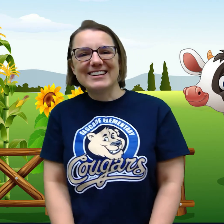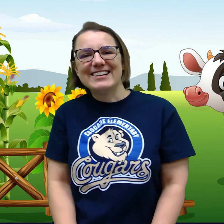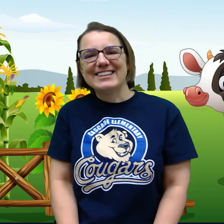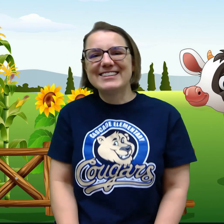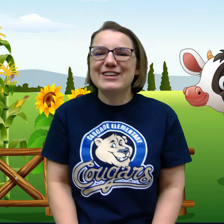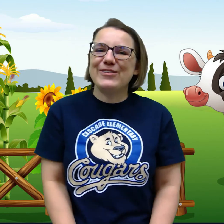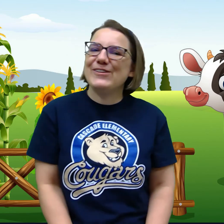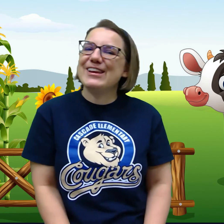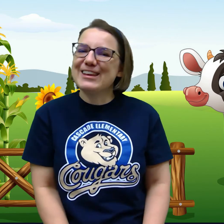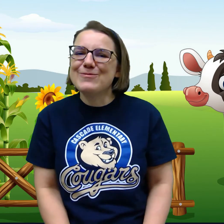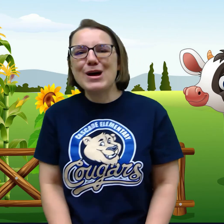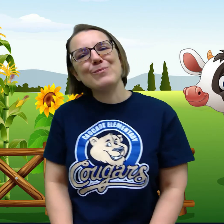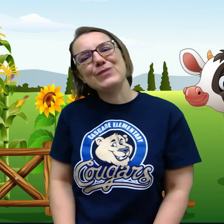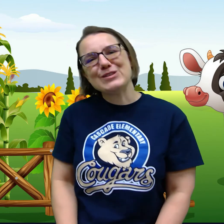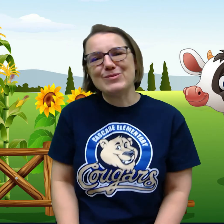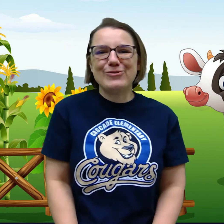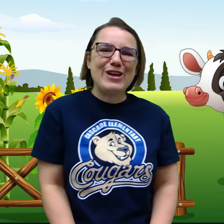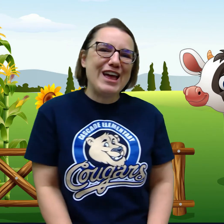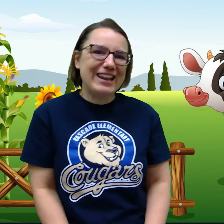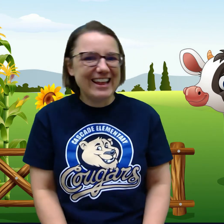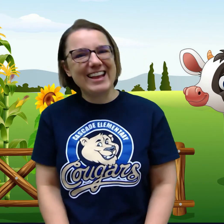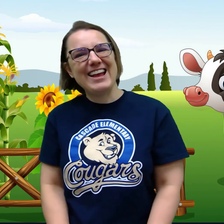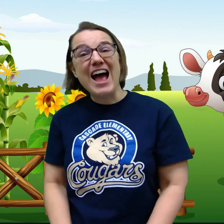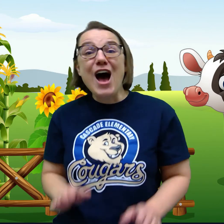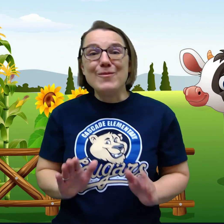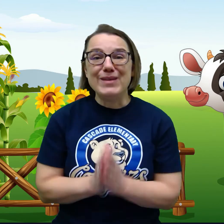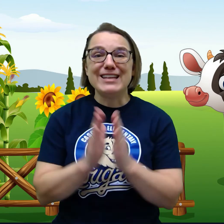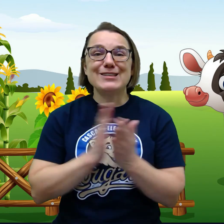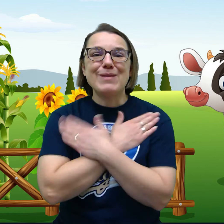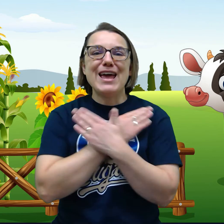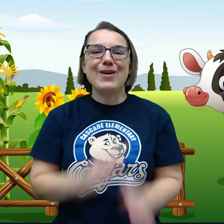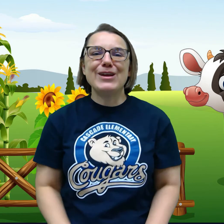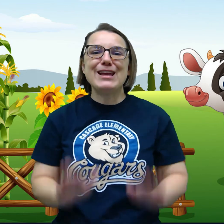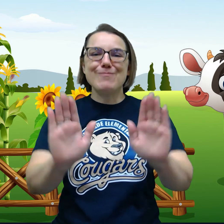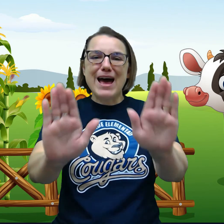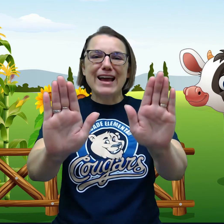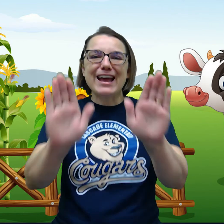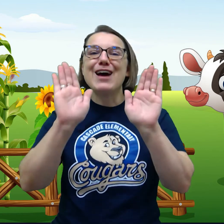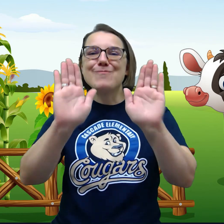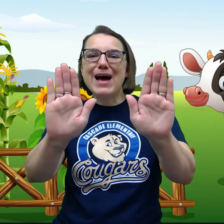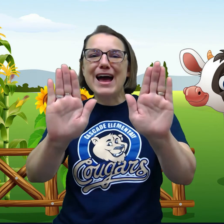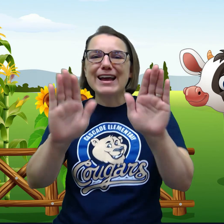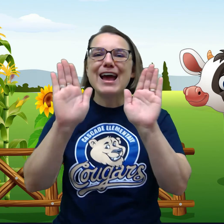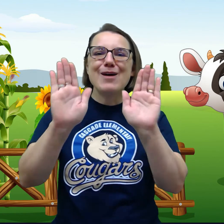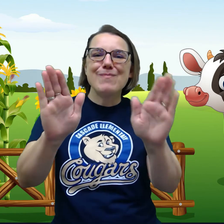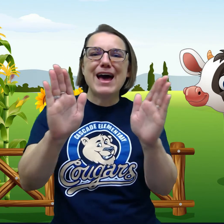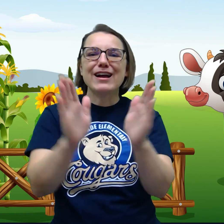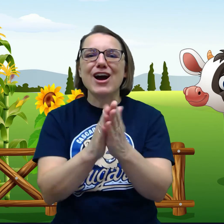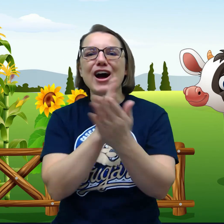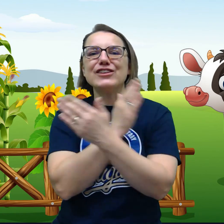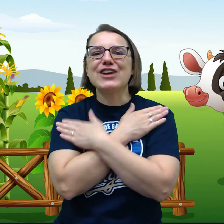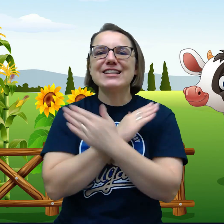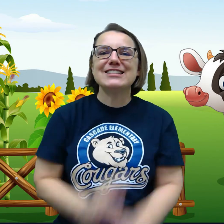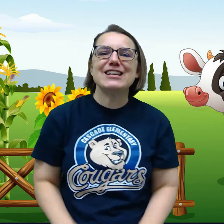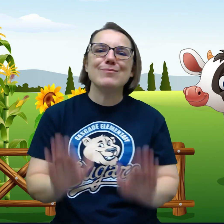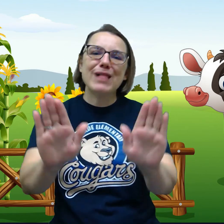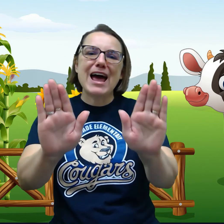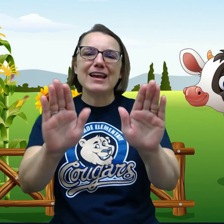See if you can keep up. This will be fun. Miss Mary Mack, Mack, Mack, all dressed in black,